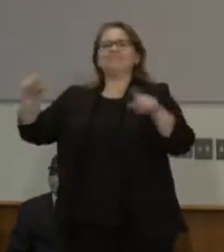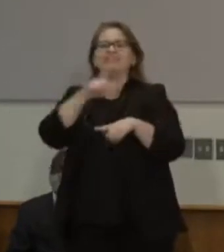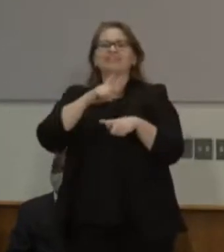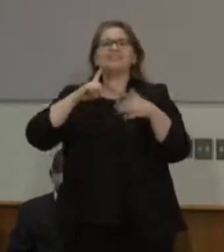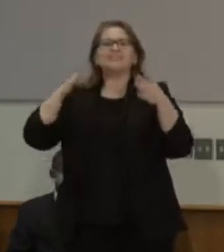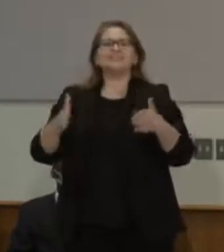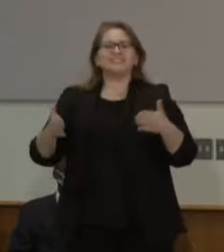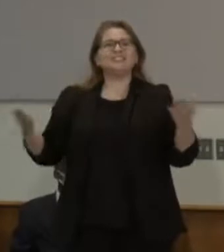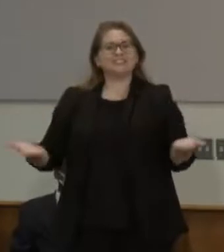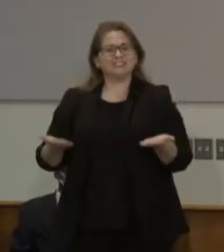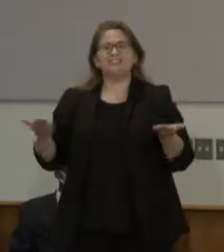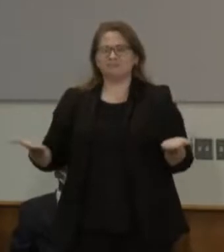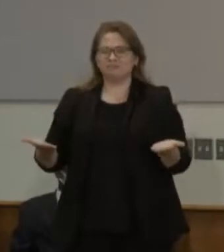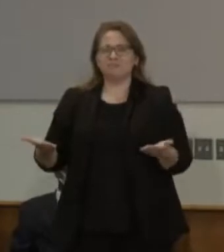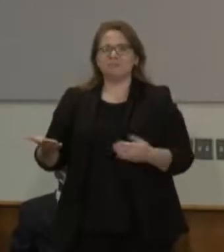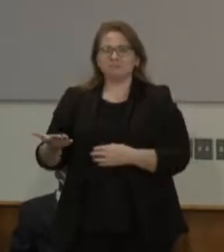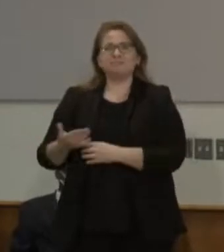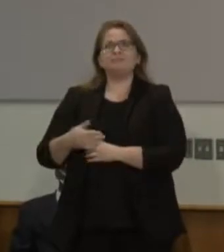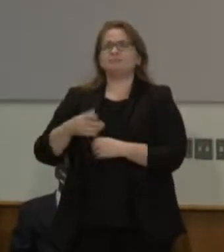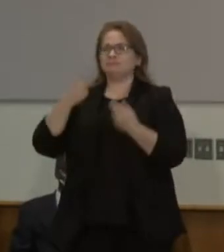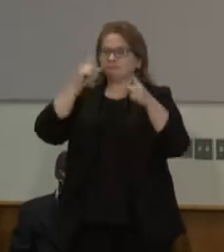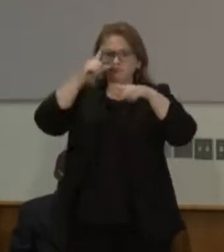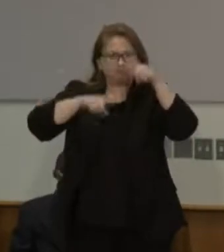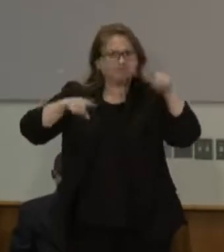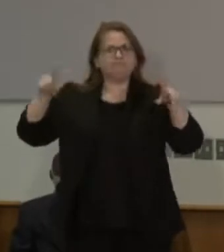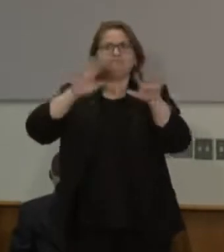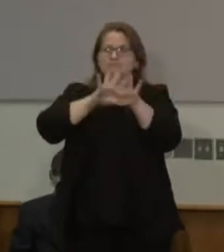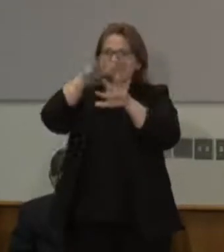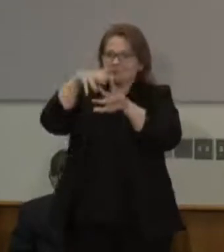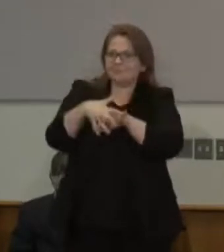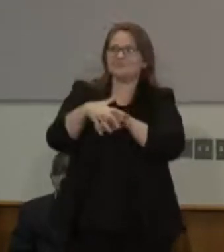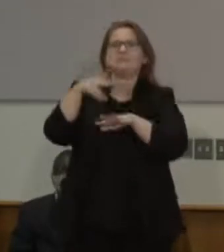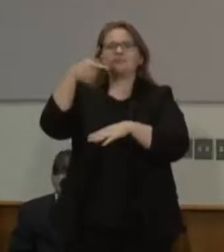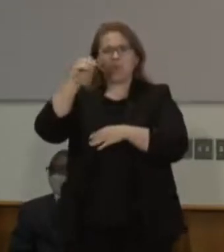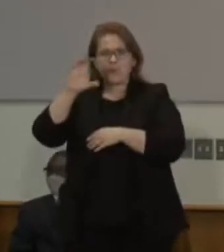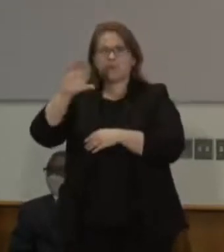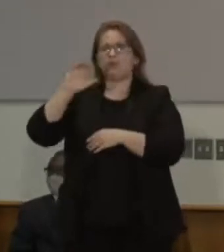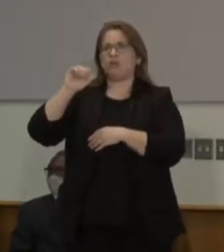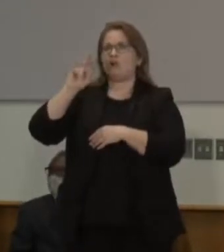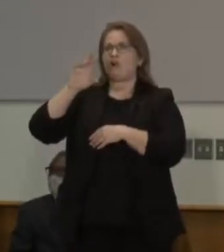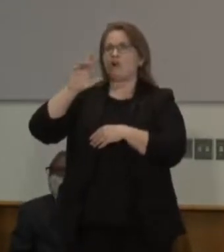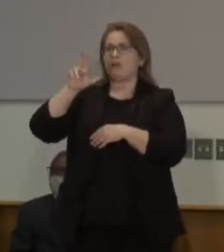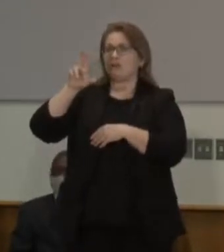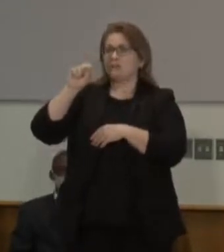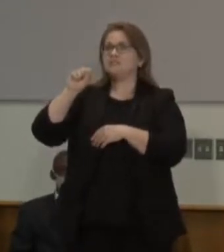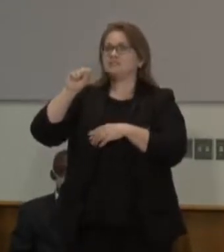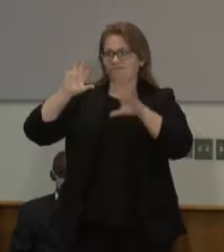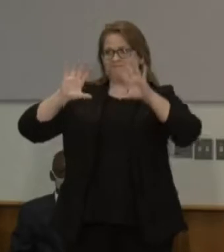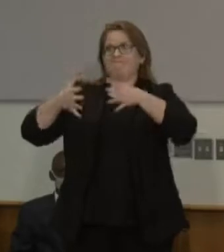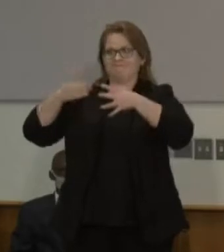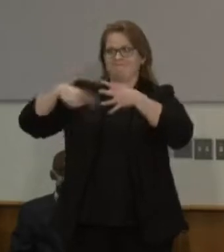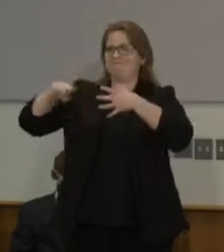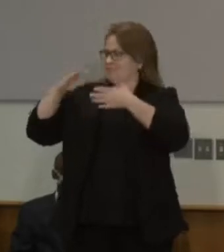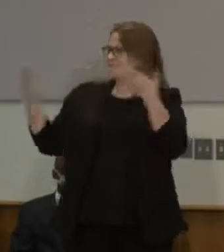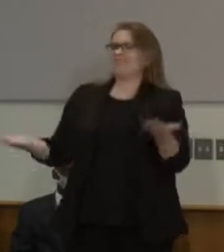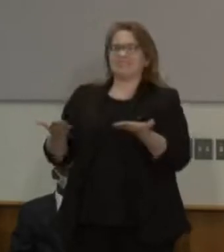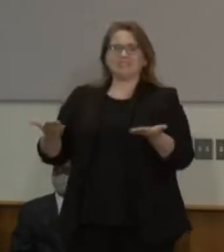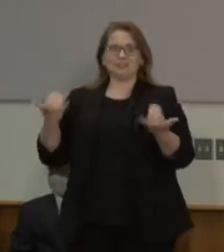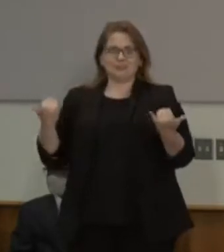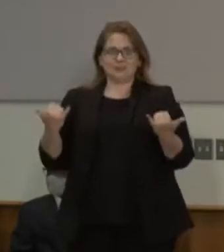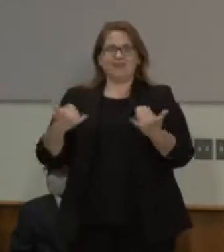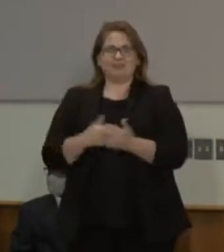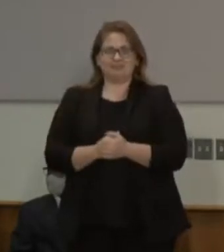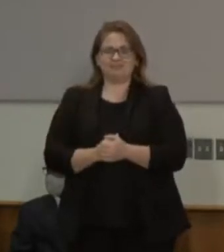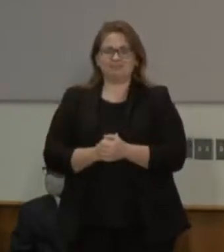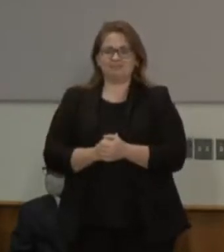People of Color and Indigenous Caucus. These are the people who were on the streets and calling at 2.30 as their communities